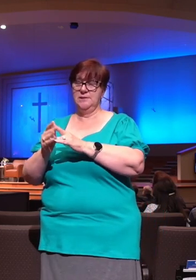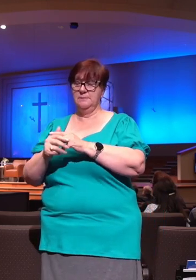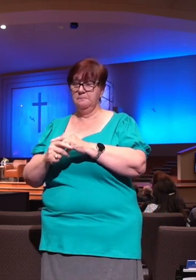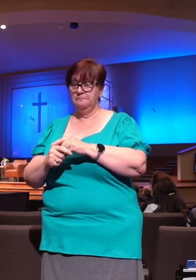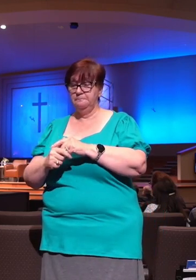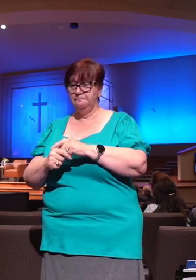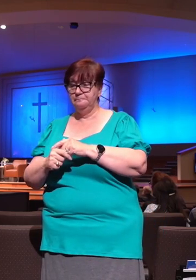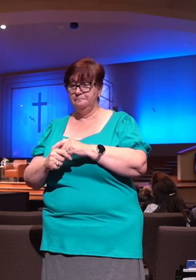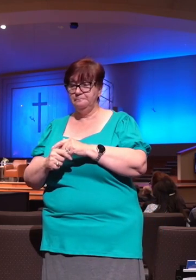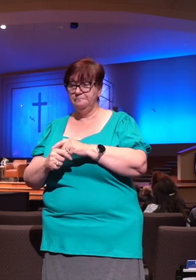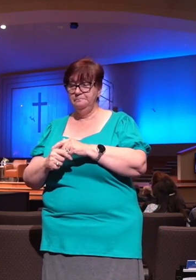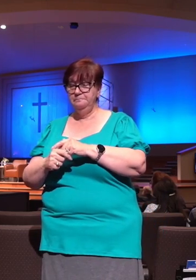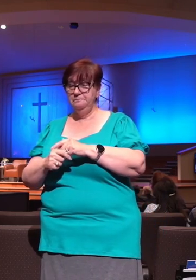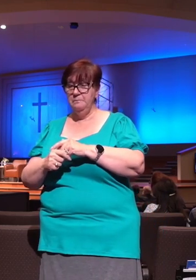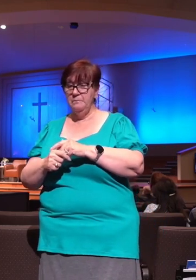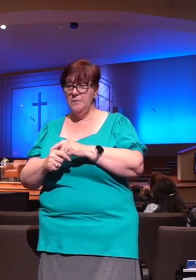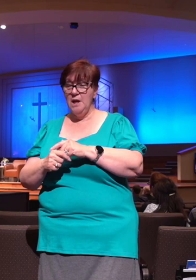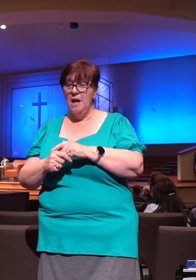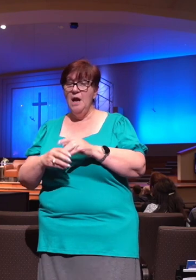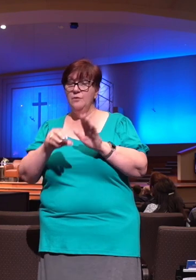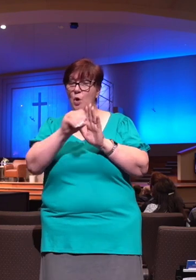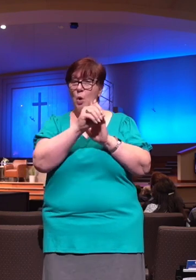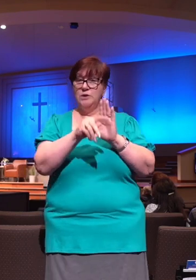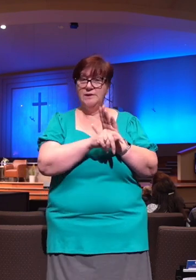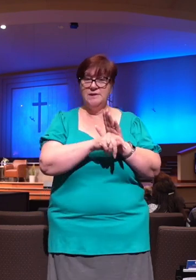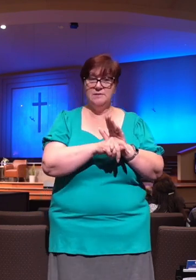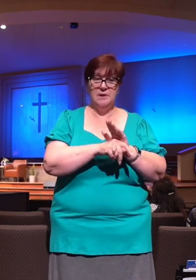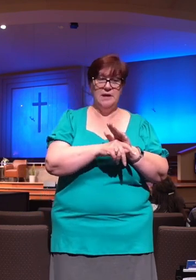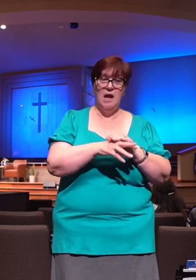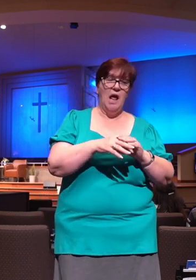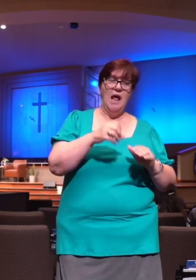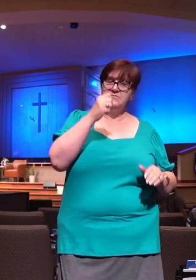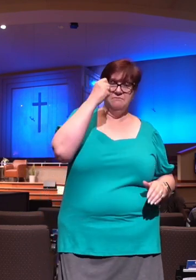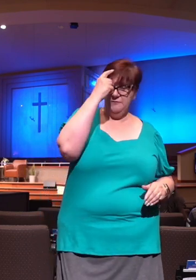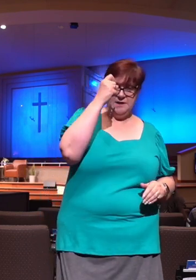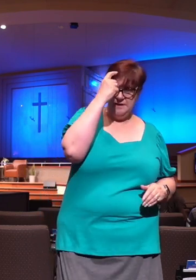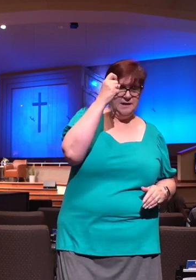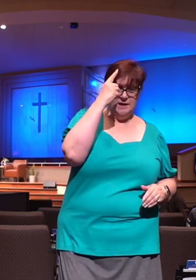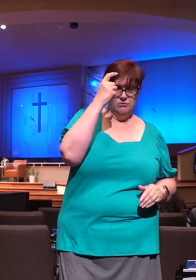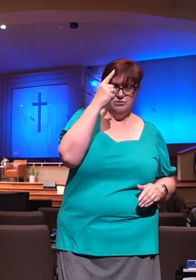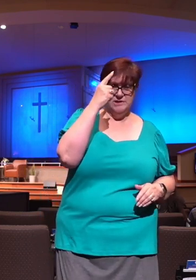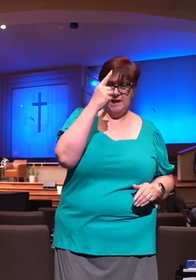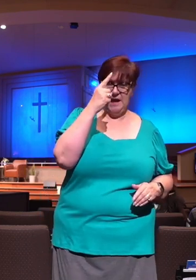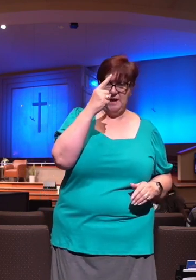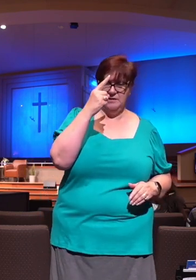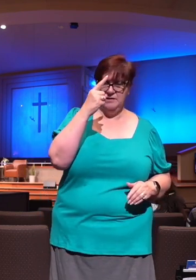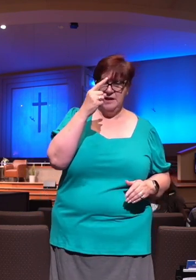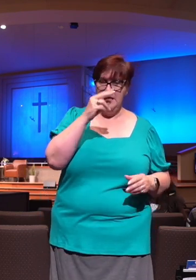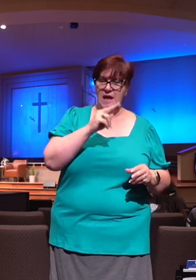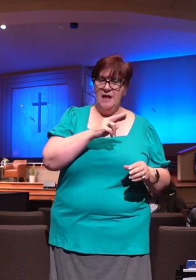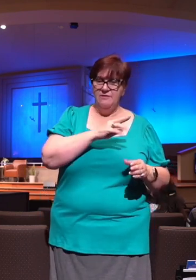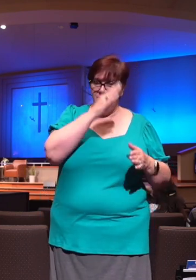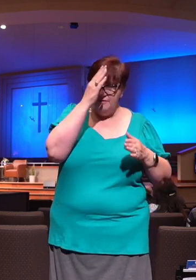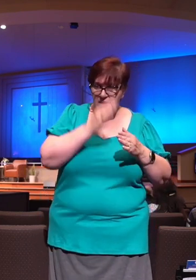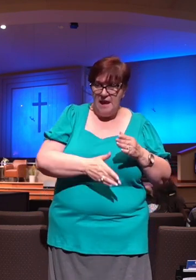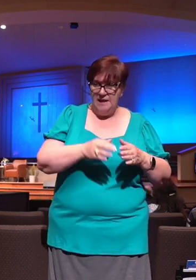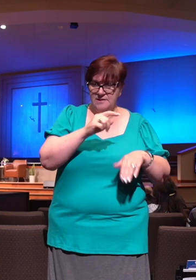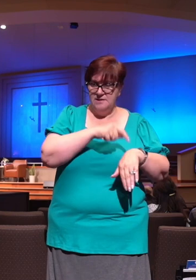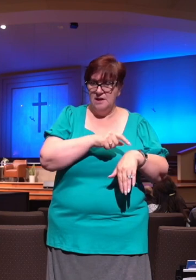timetable. And Job had written before this, I know that my Redeemer liveth, and that he shall stand at the latter day upon the earth. And